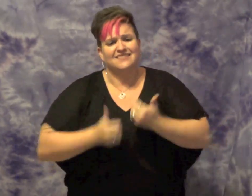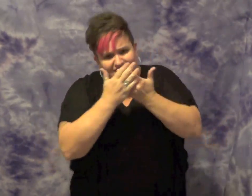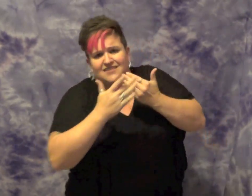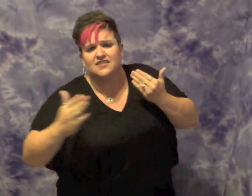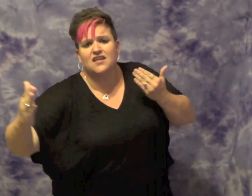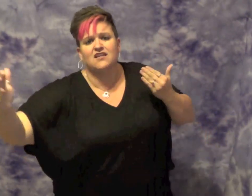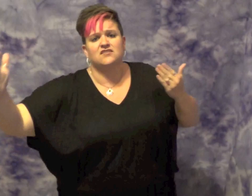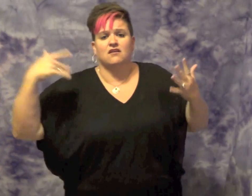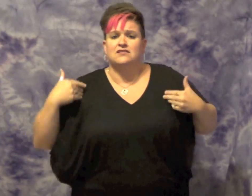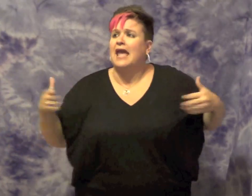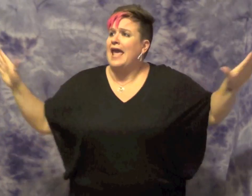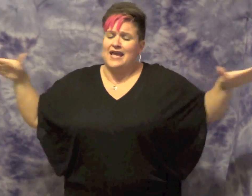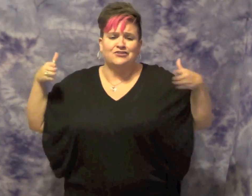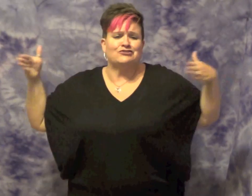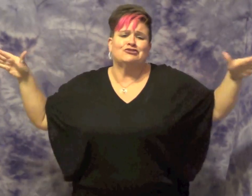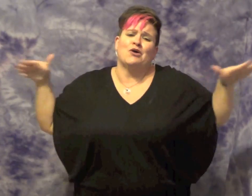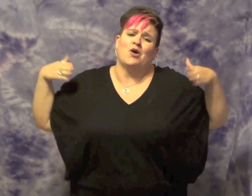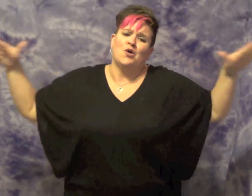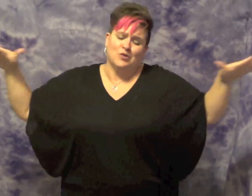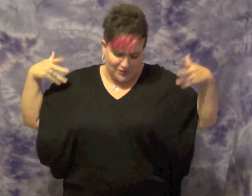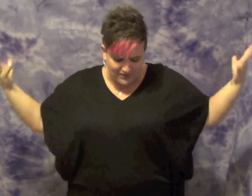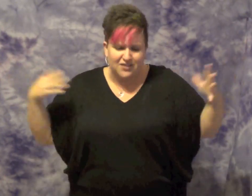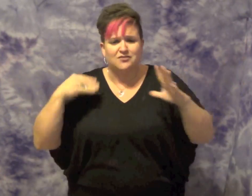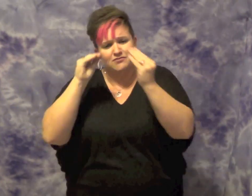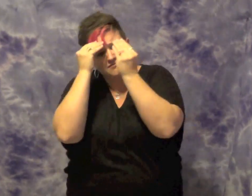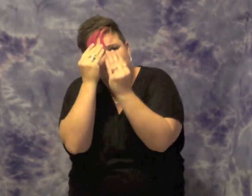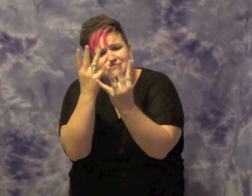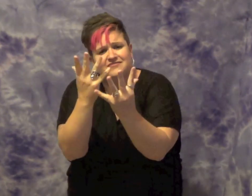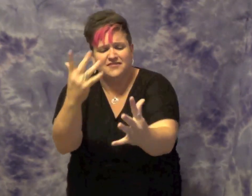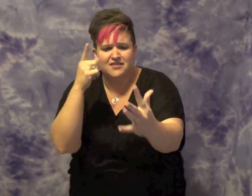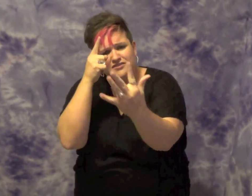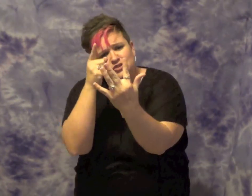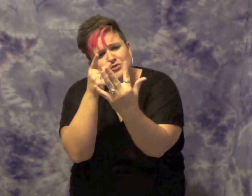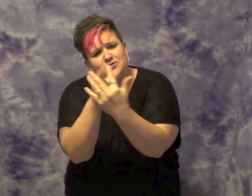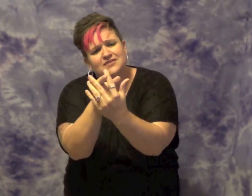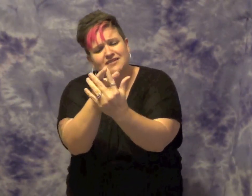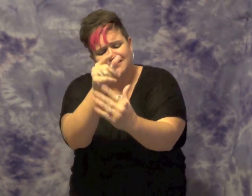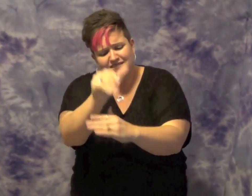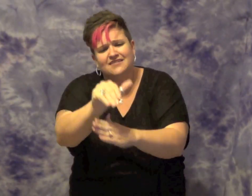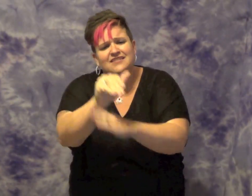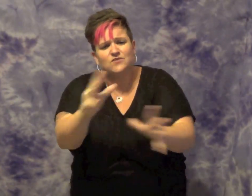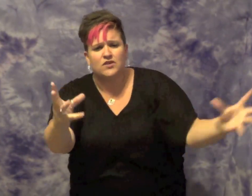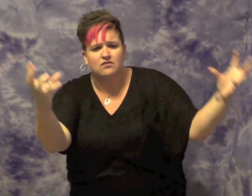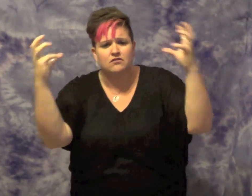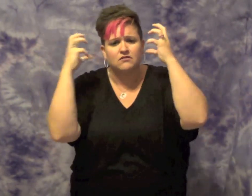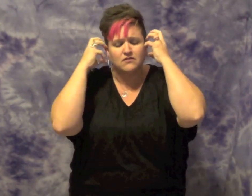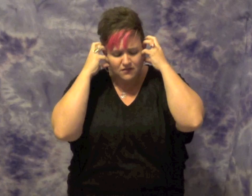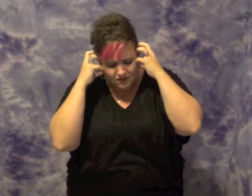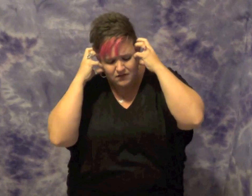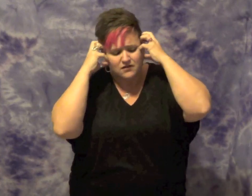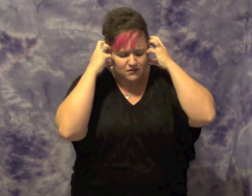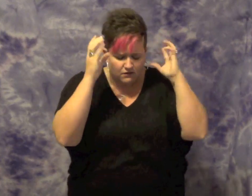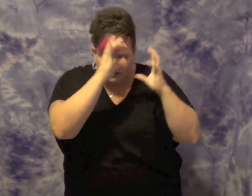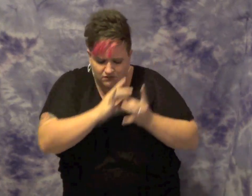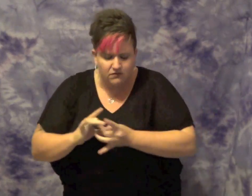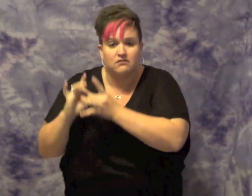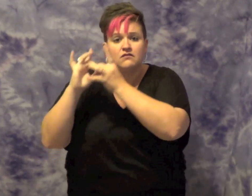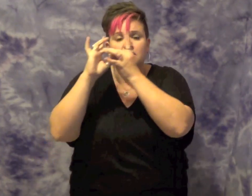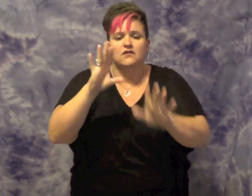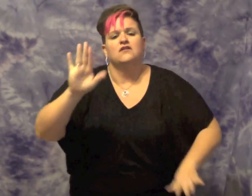Angels in the airwaves tonight. Yeah. This for all the